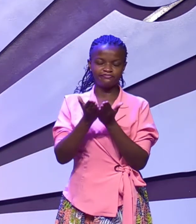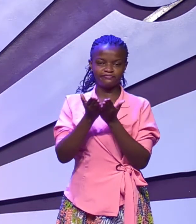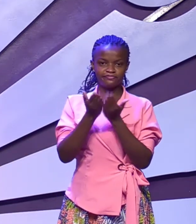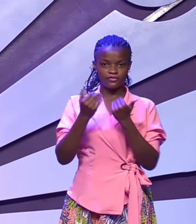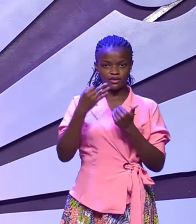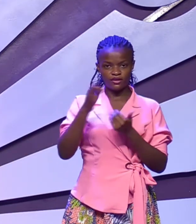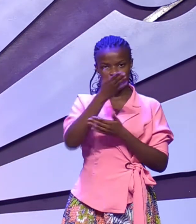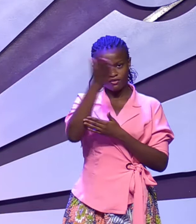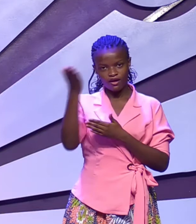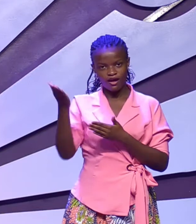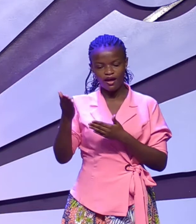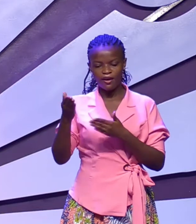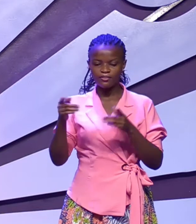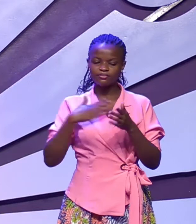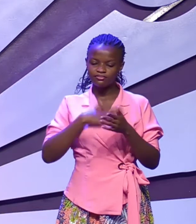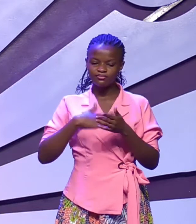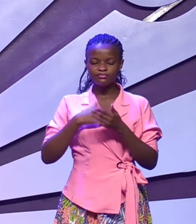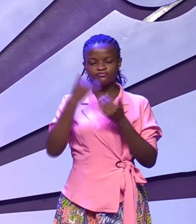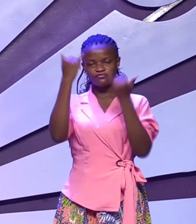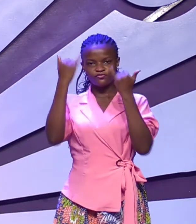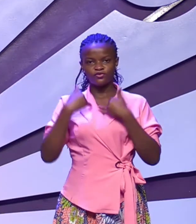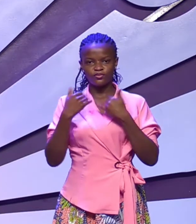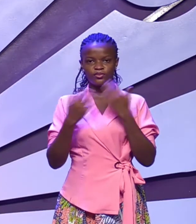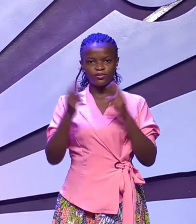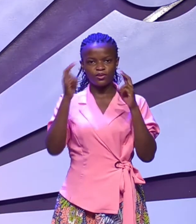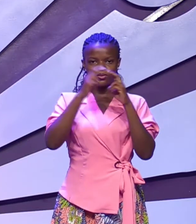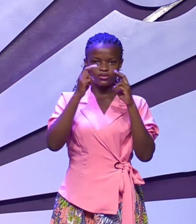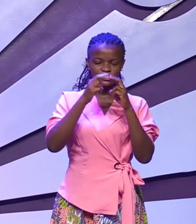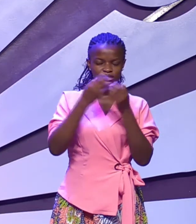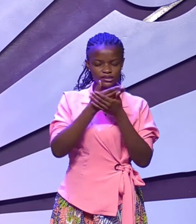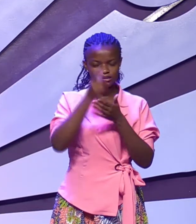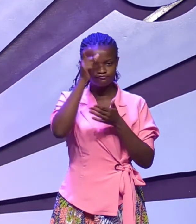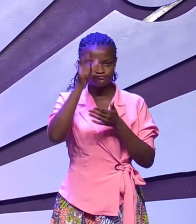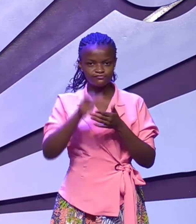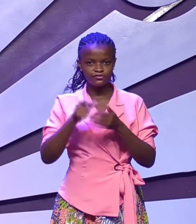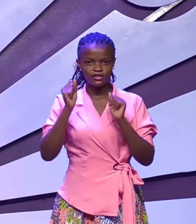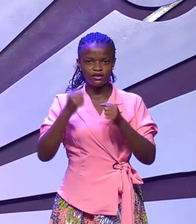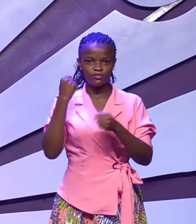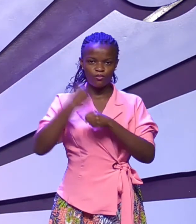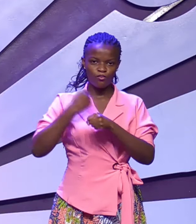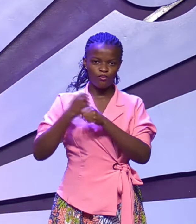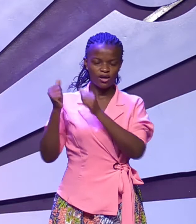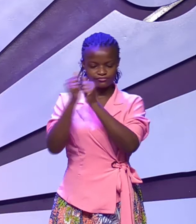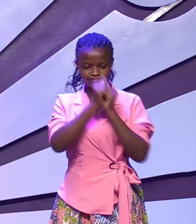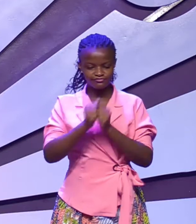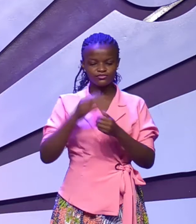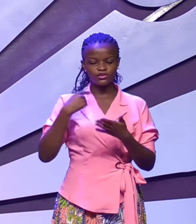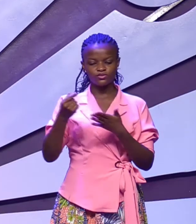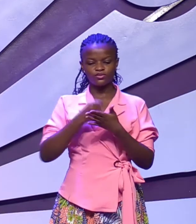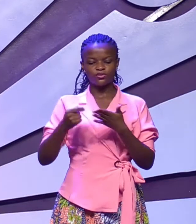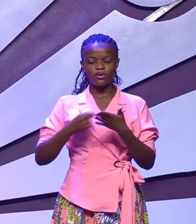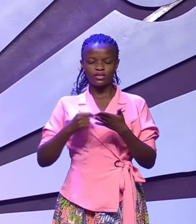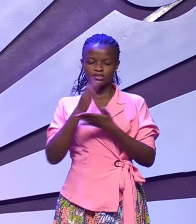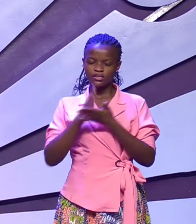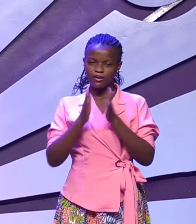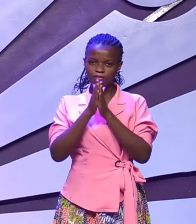If you're there, please let me know, or contact Mr. Gideon Omago. We can work together. I want to write a few books before the end of